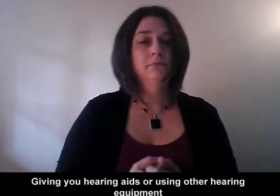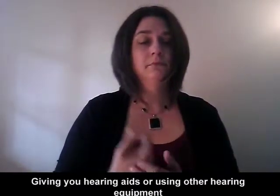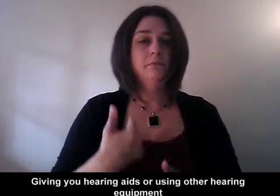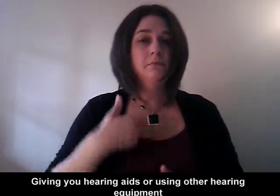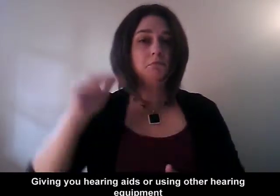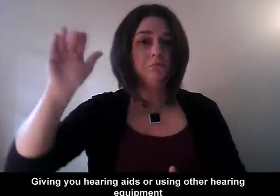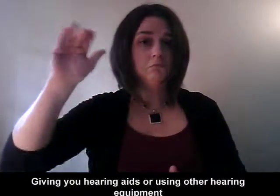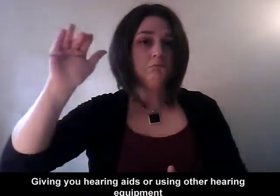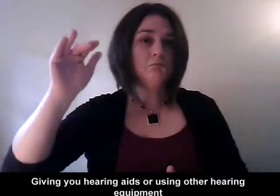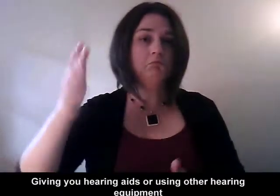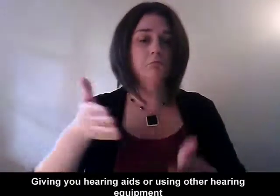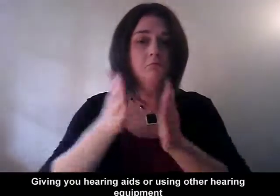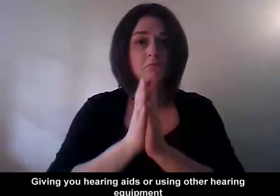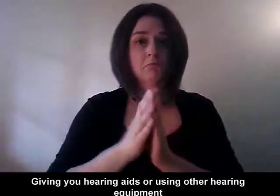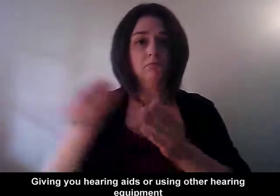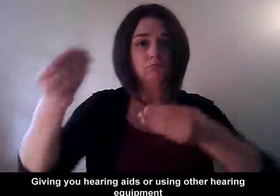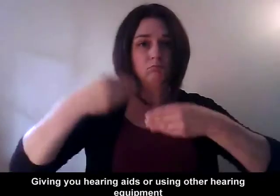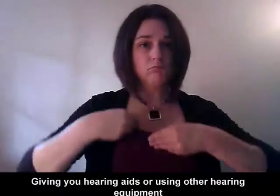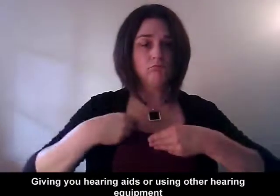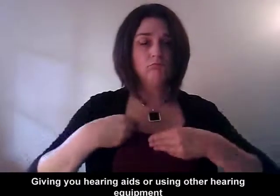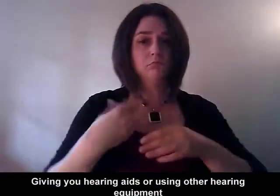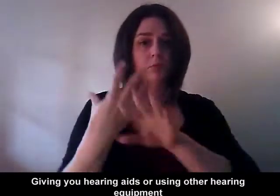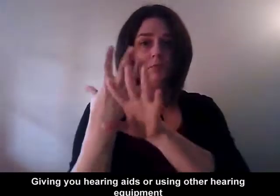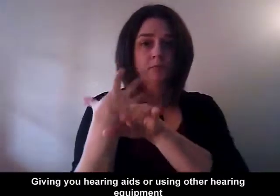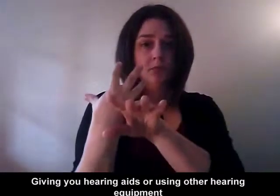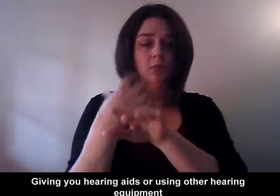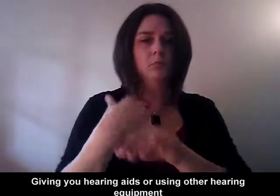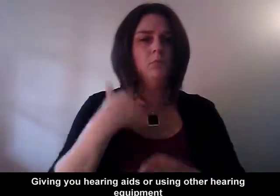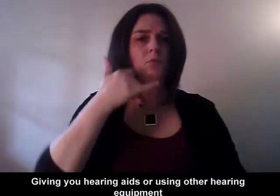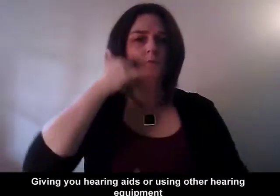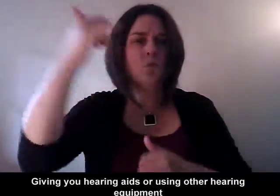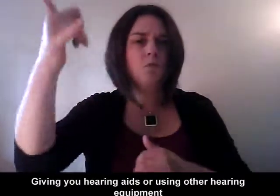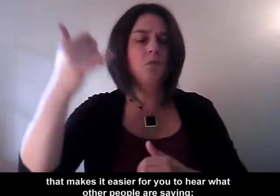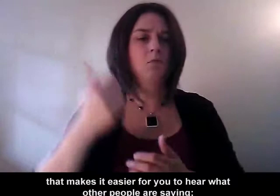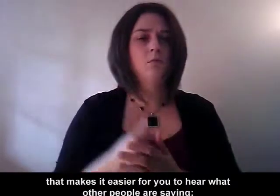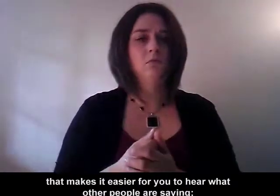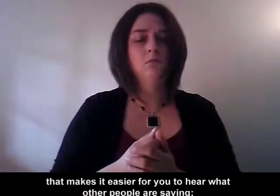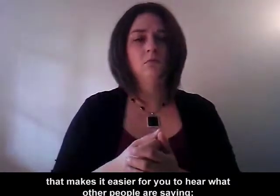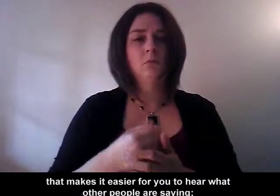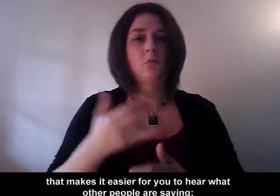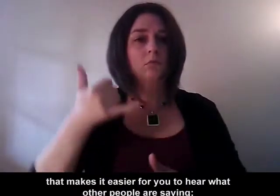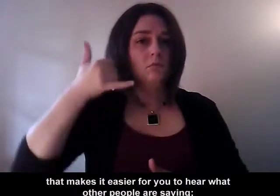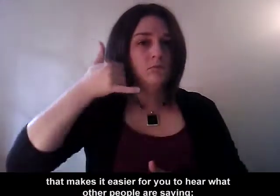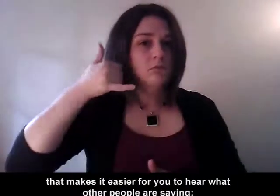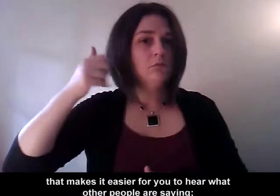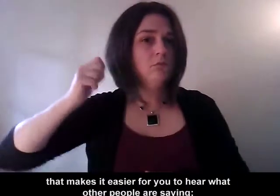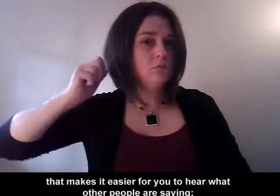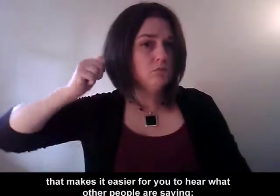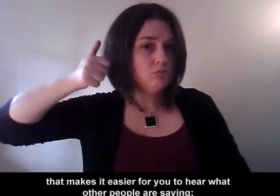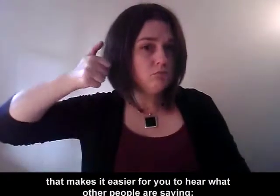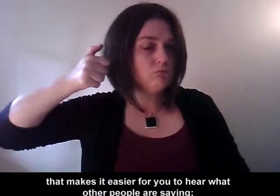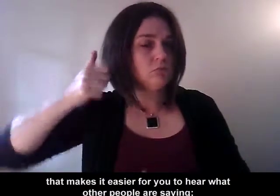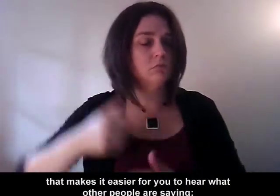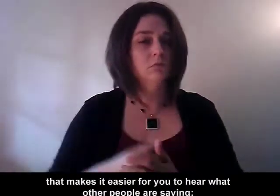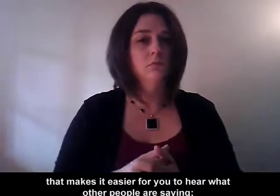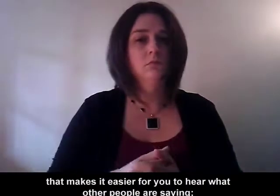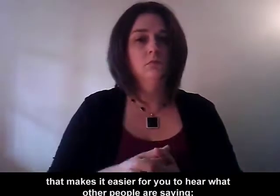Giving you hearing aids or using other hearing equipment that makes it easier for you to hear what other people are saying.